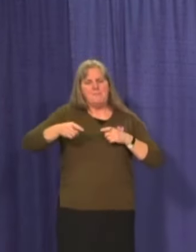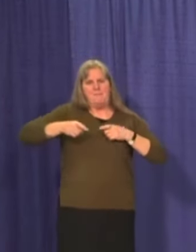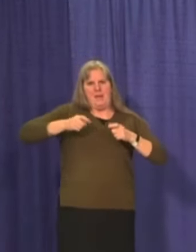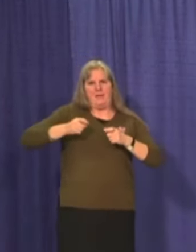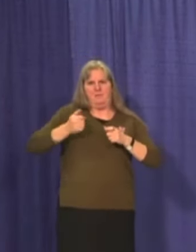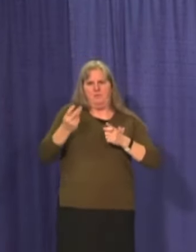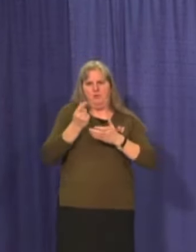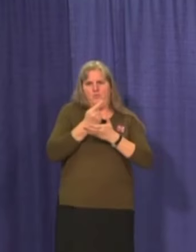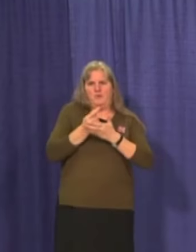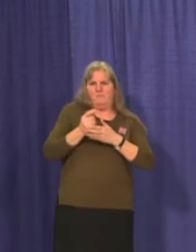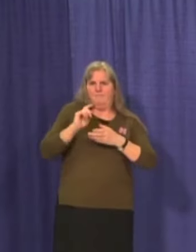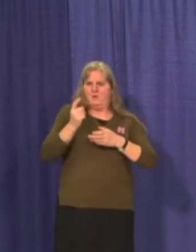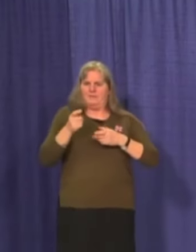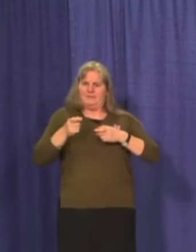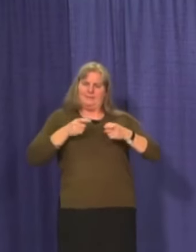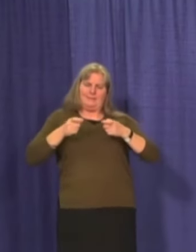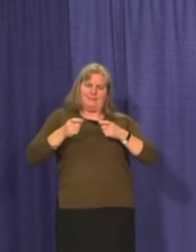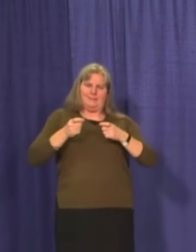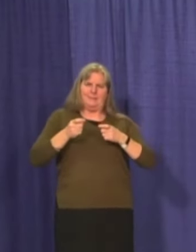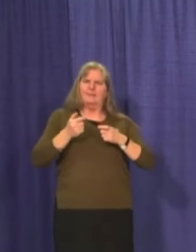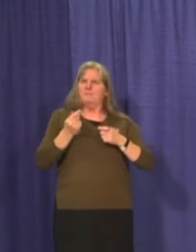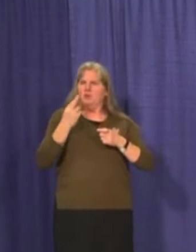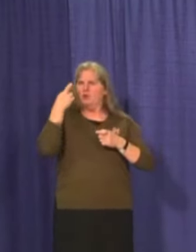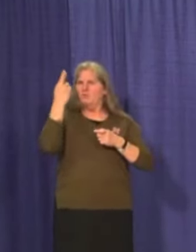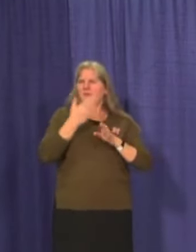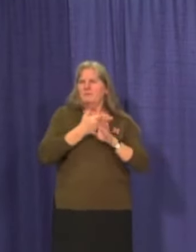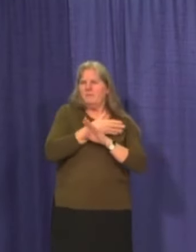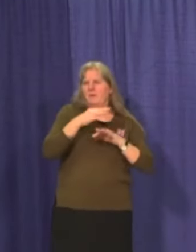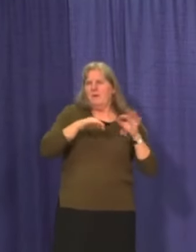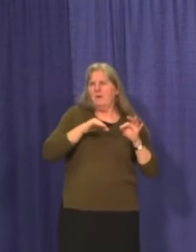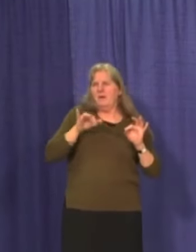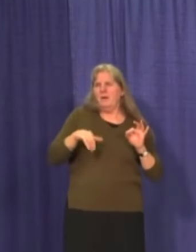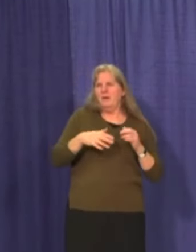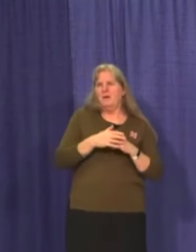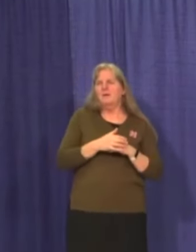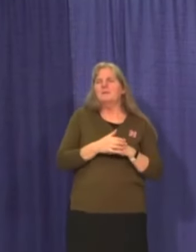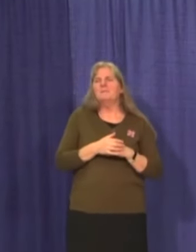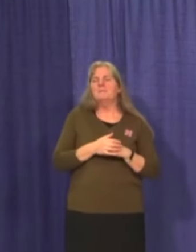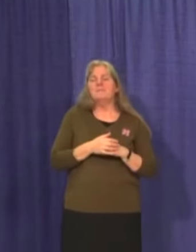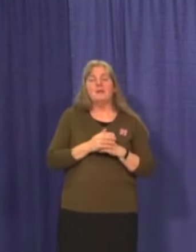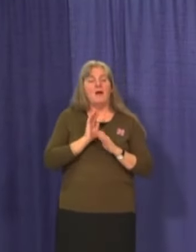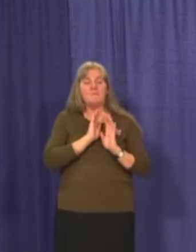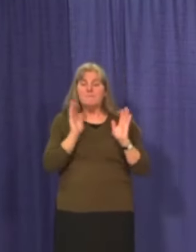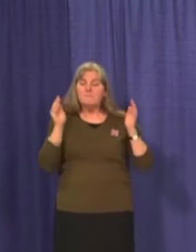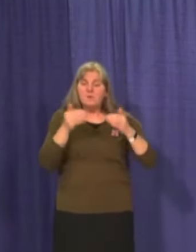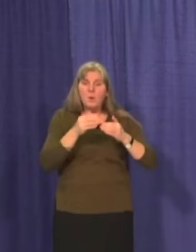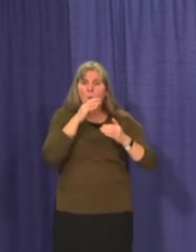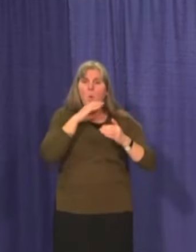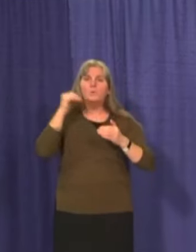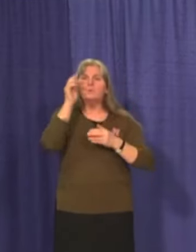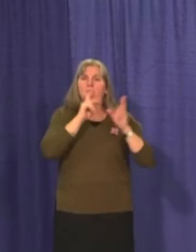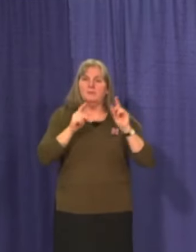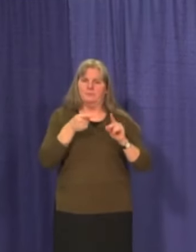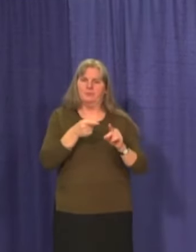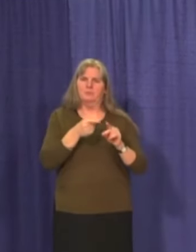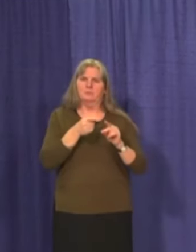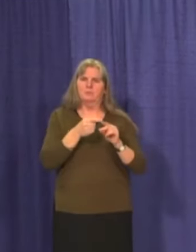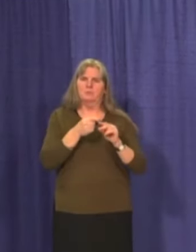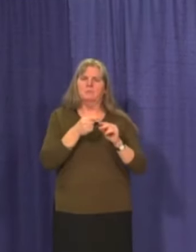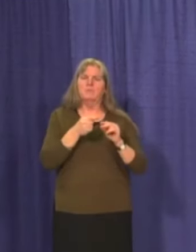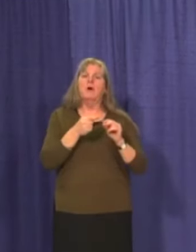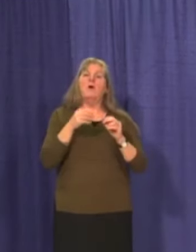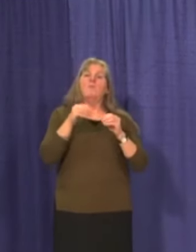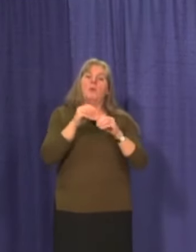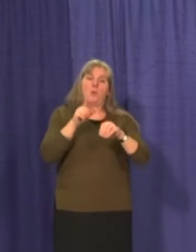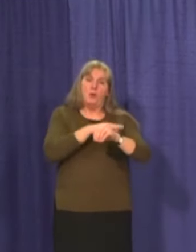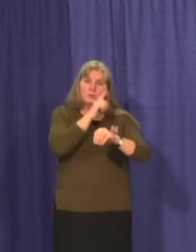weeks very carefully for reasons I have previously explained. Our focus is on older Yukoners, those in long